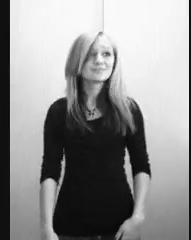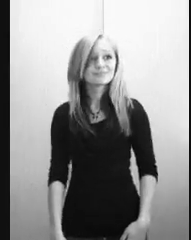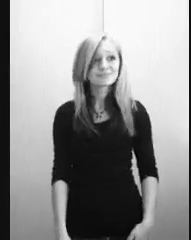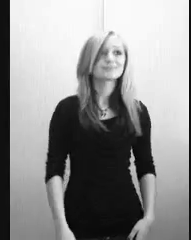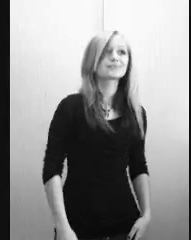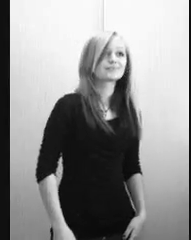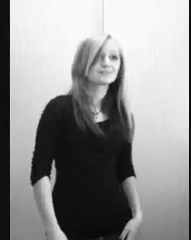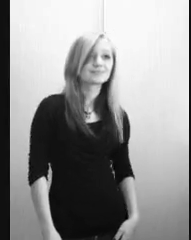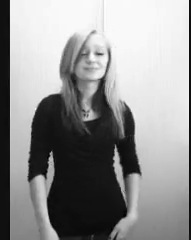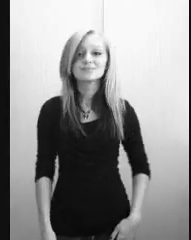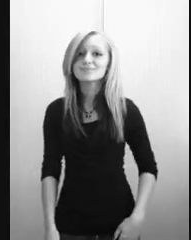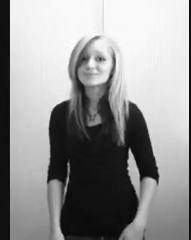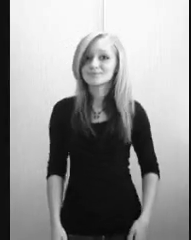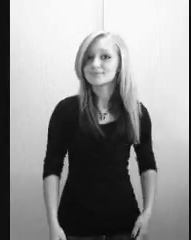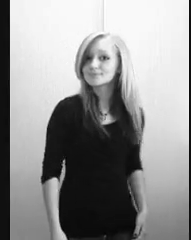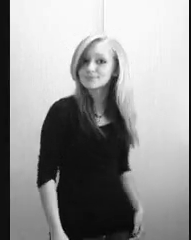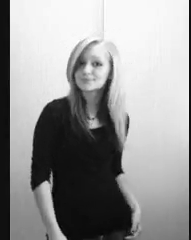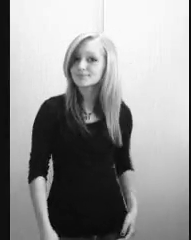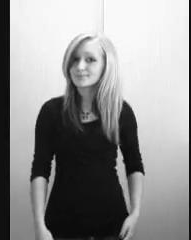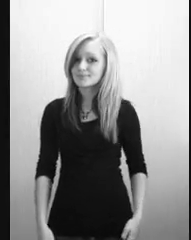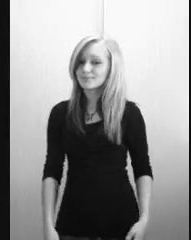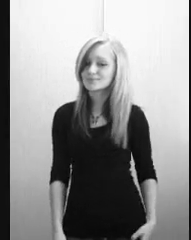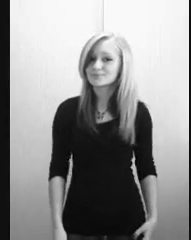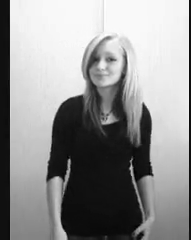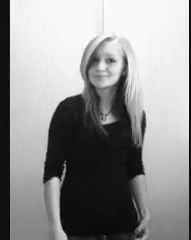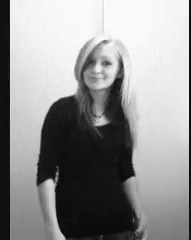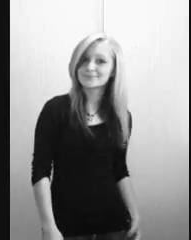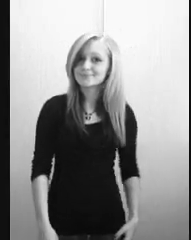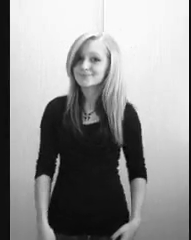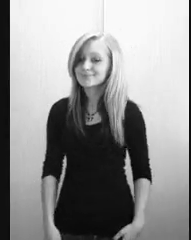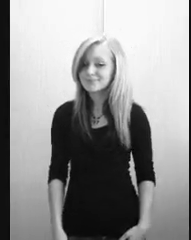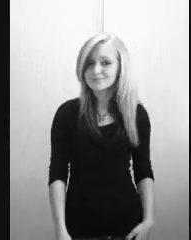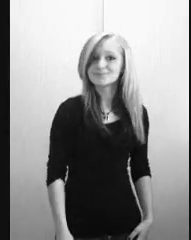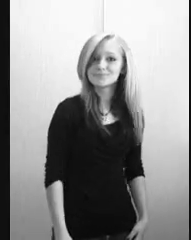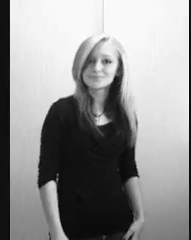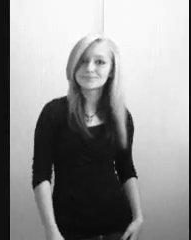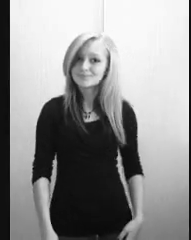own